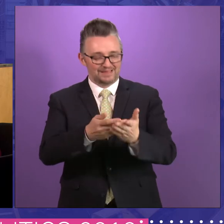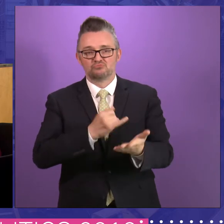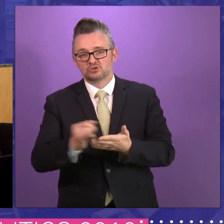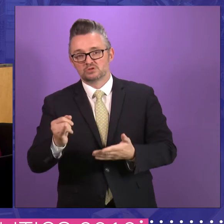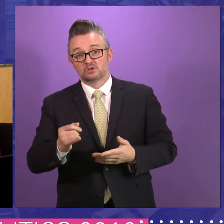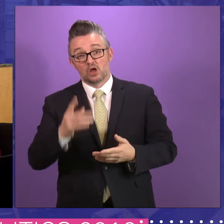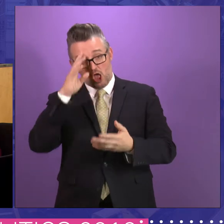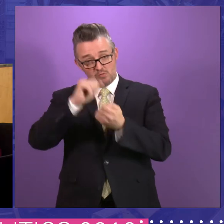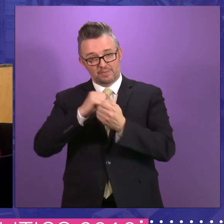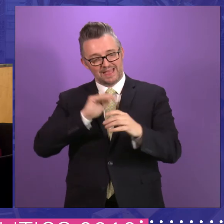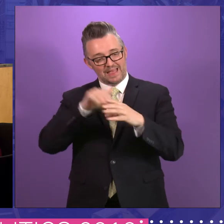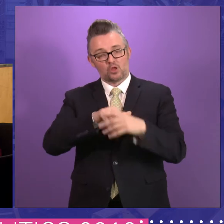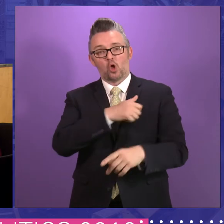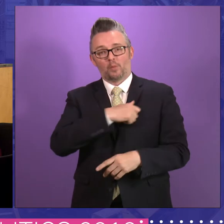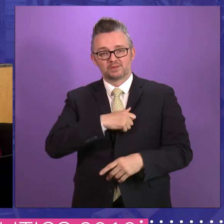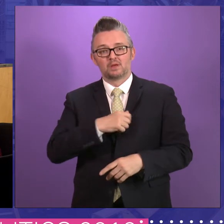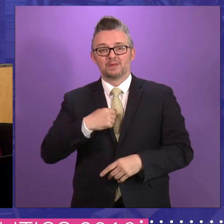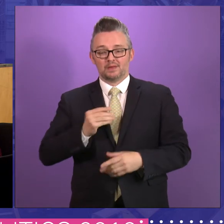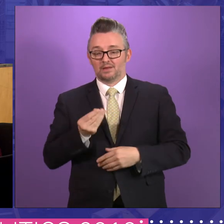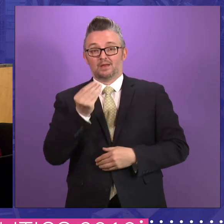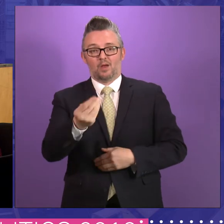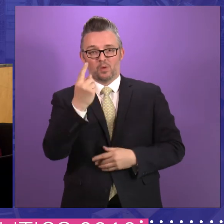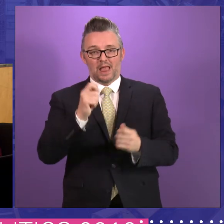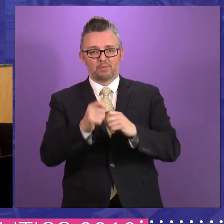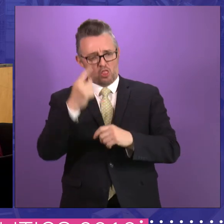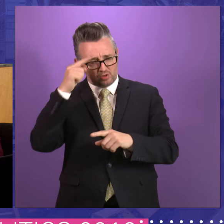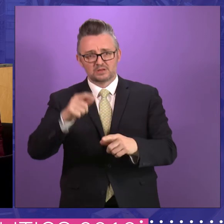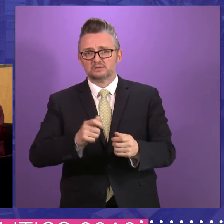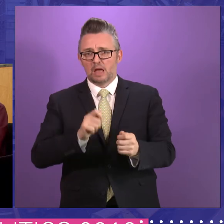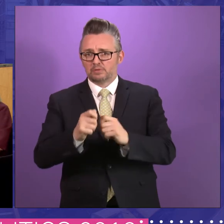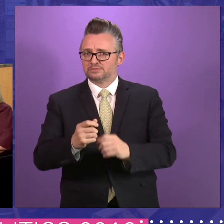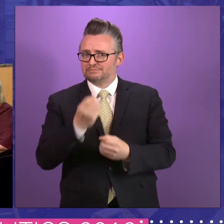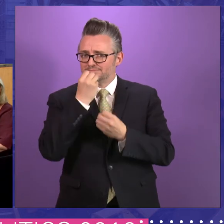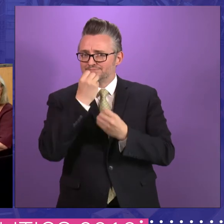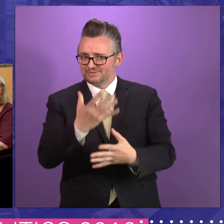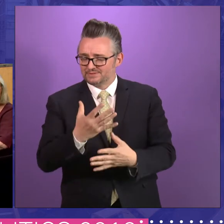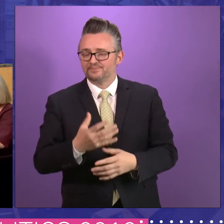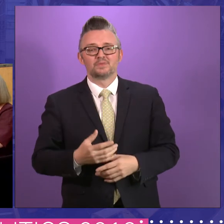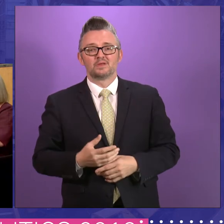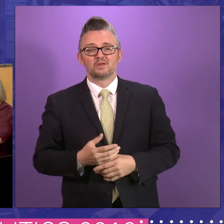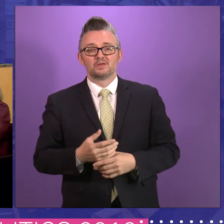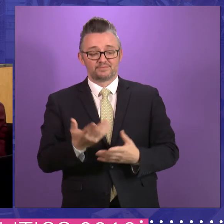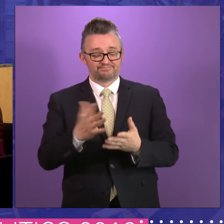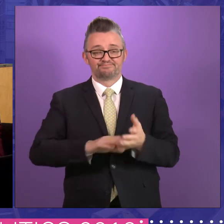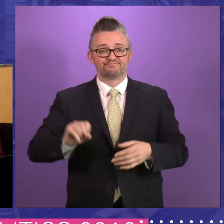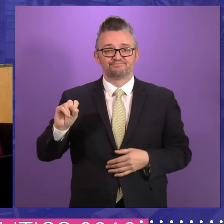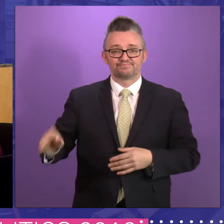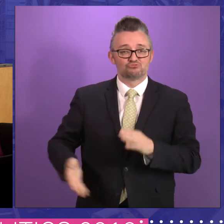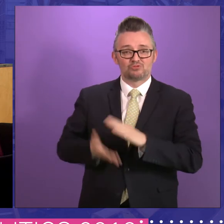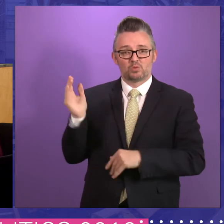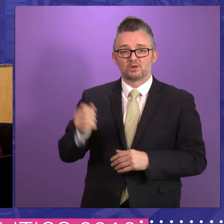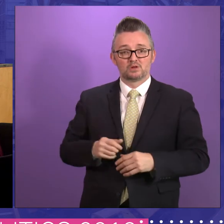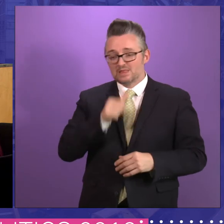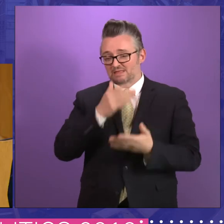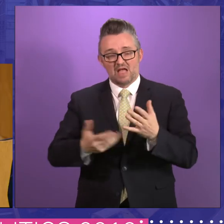I sat a committee and I put forward an amendment, which I had thought was a really, really good one. And it was just rolled out completely. Wasn't